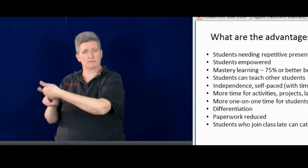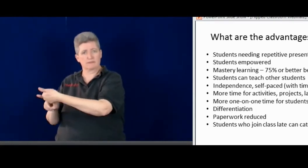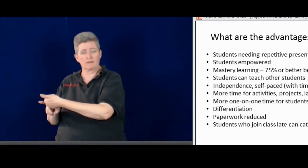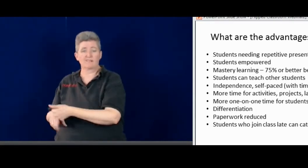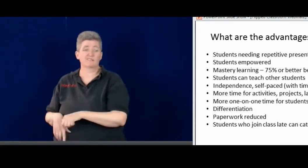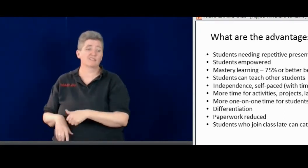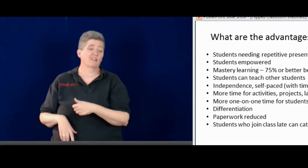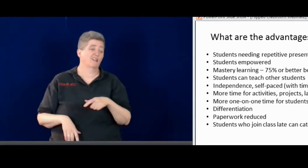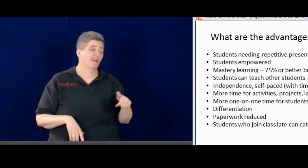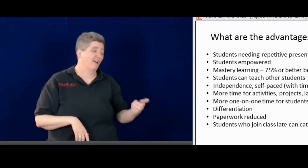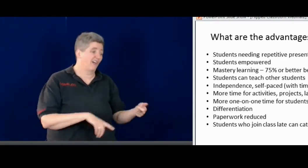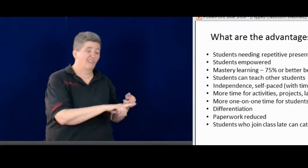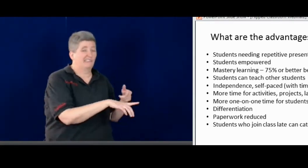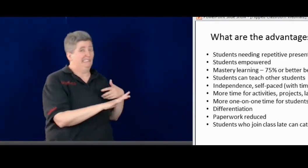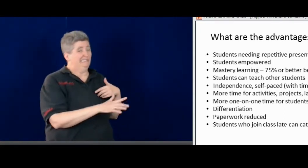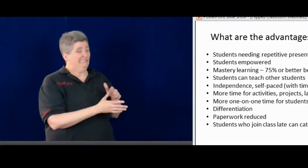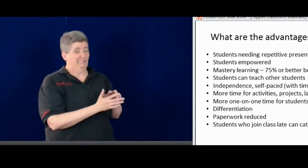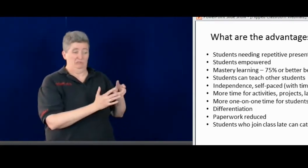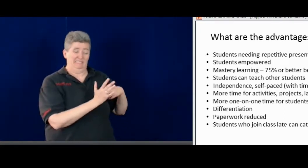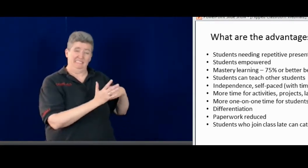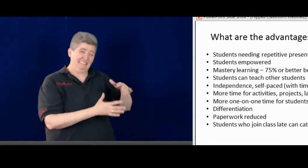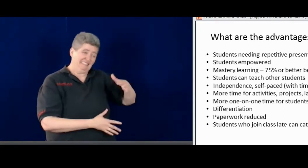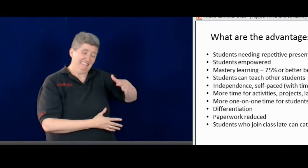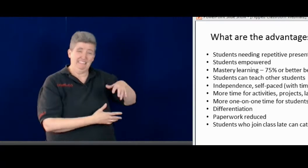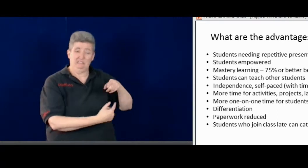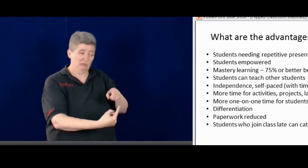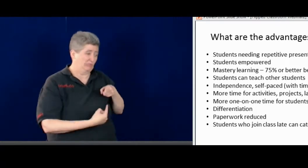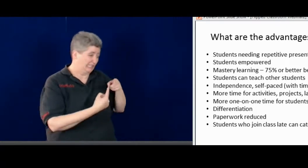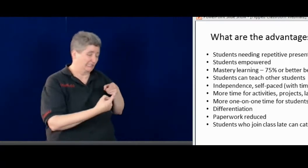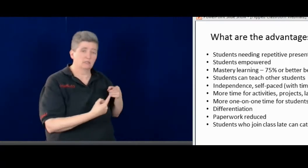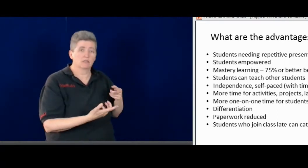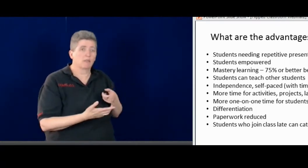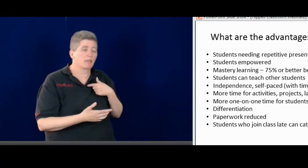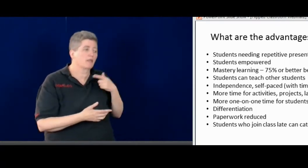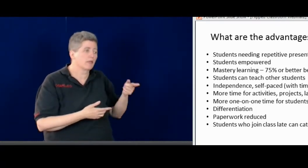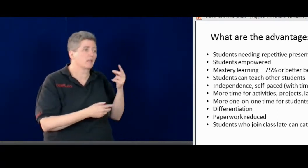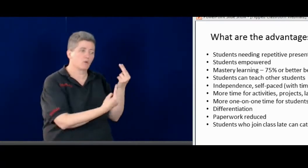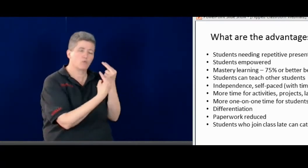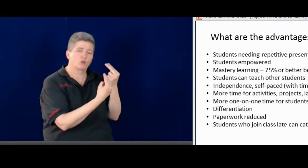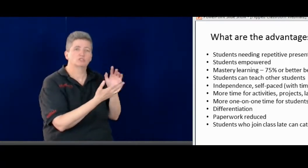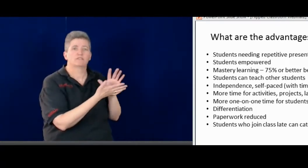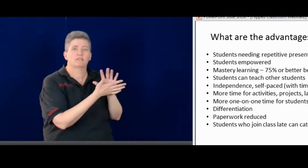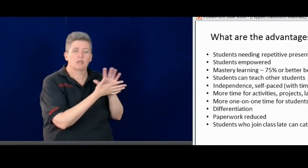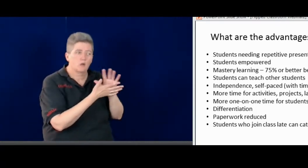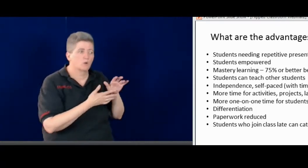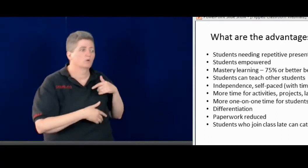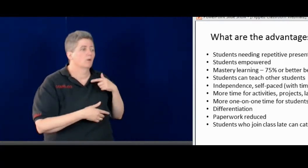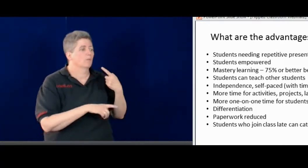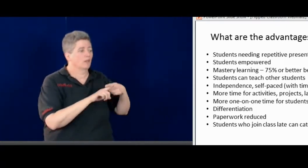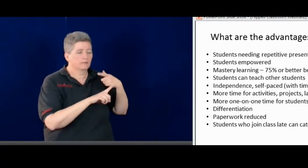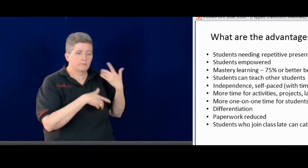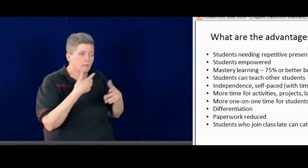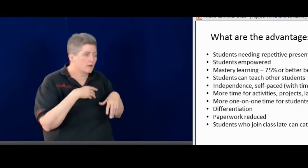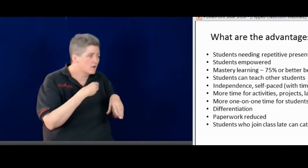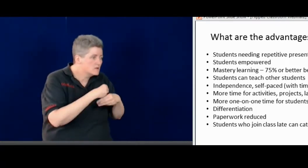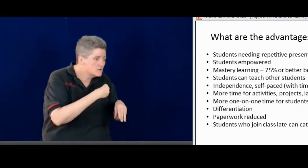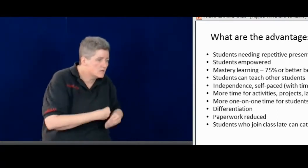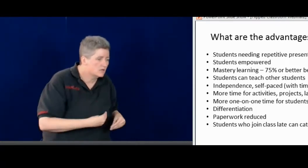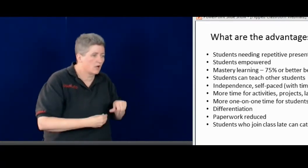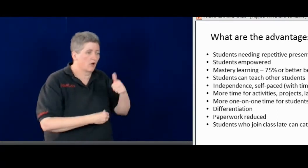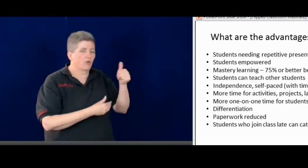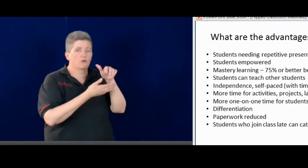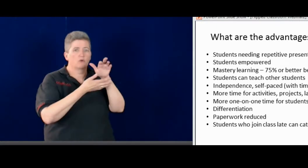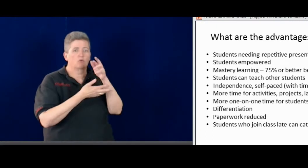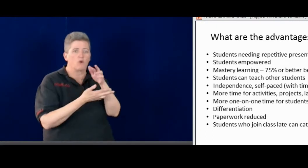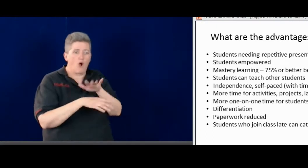That's okay if they want to work quickly at that pace. And then there's other students who are struggling a bit more and they do want to watch the video,